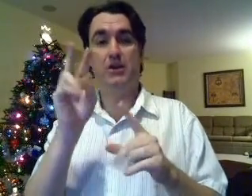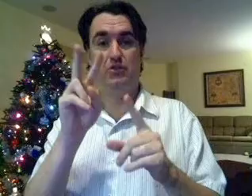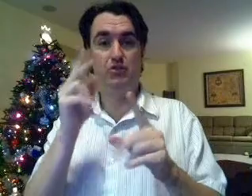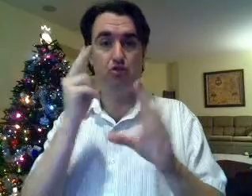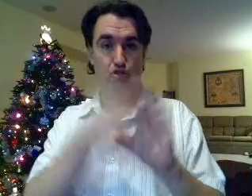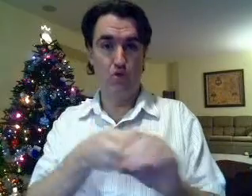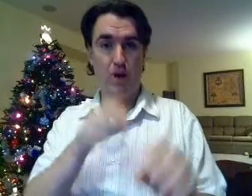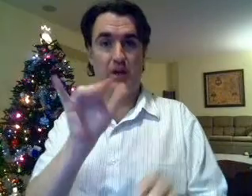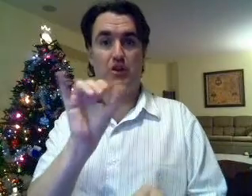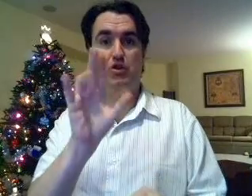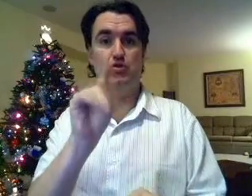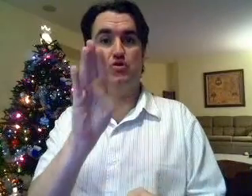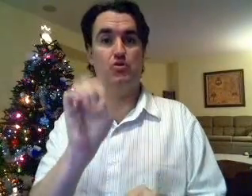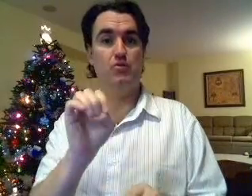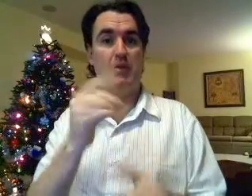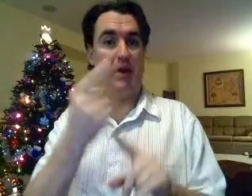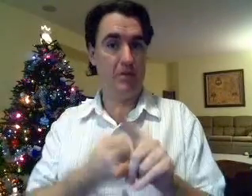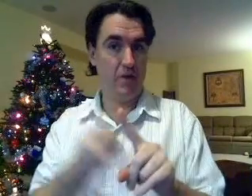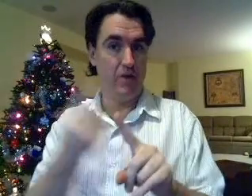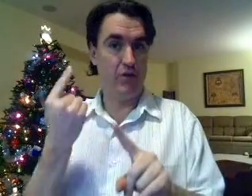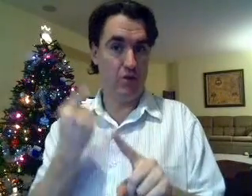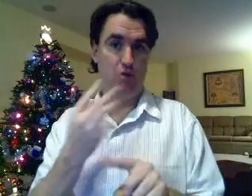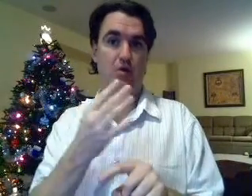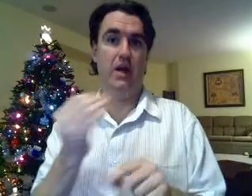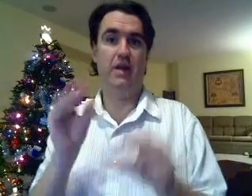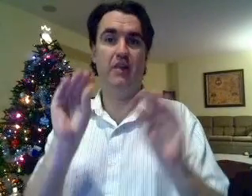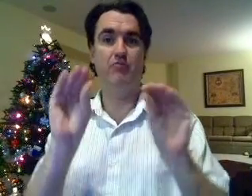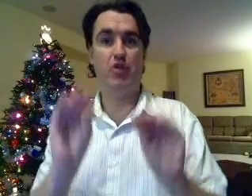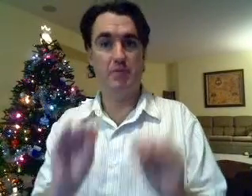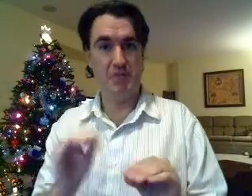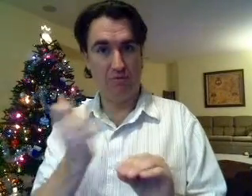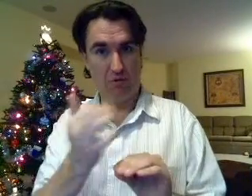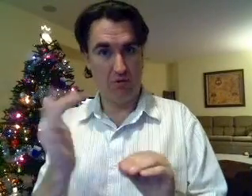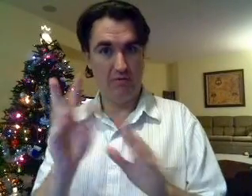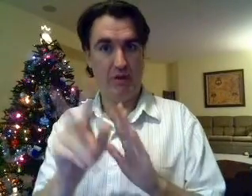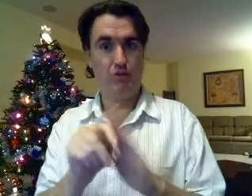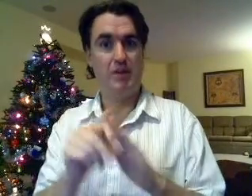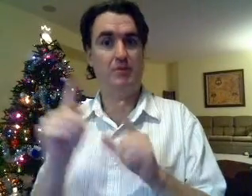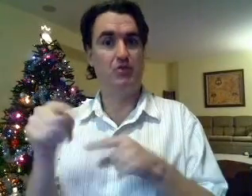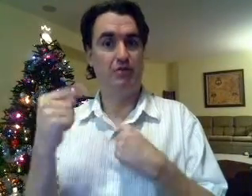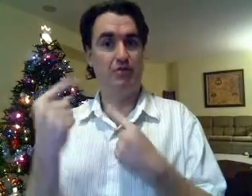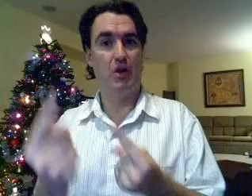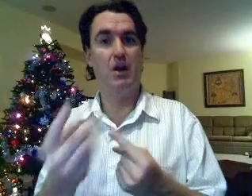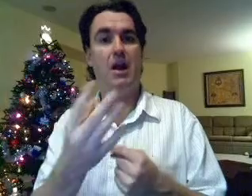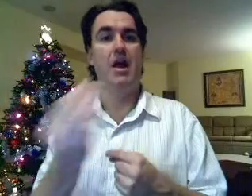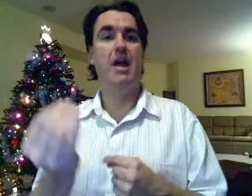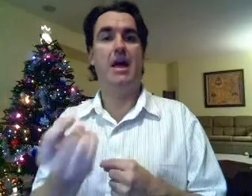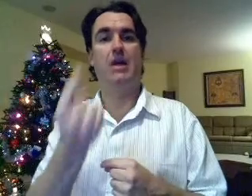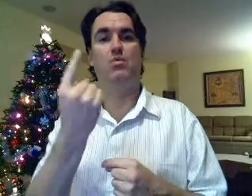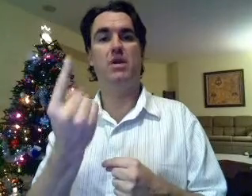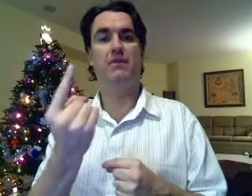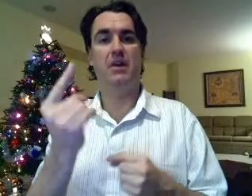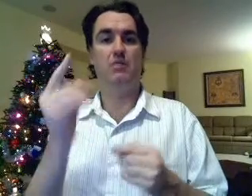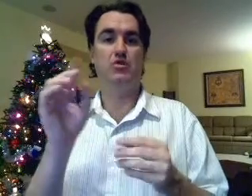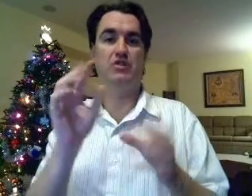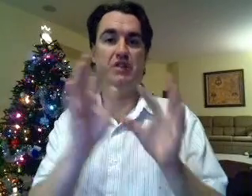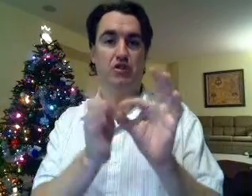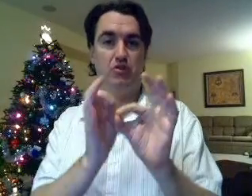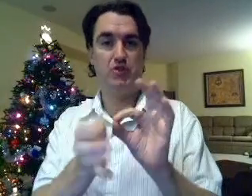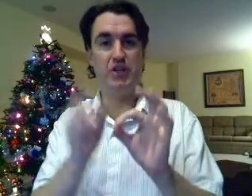I joined YouTube about a month ago, and I've put up several videotapes so far, and one of them, which is an interpretation